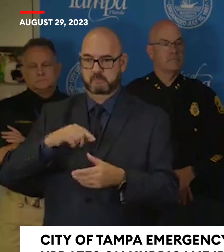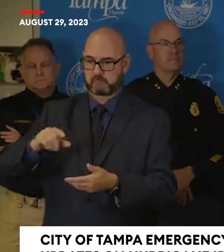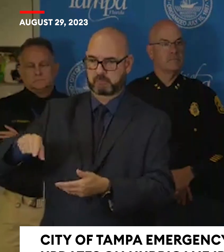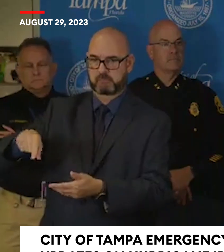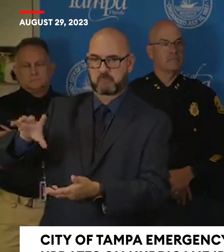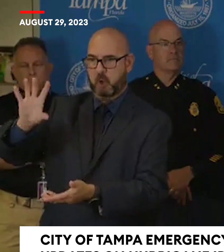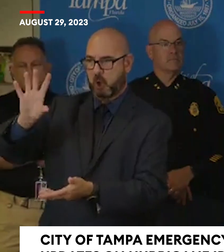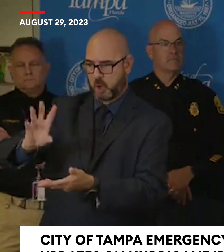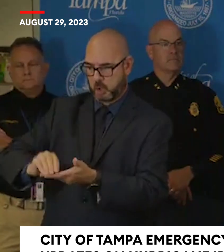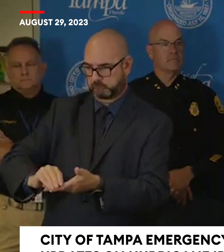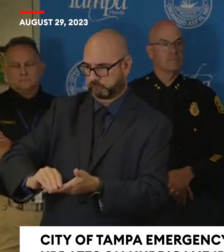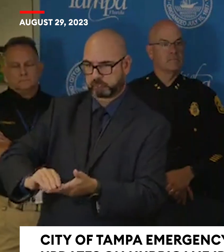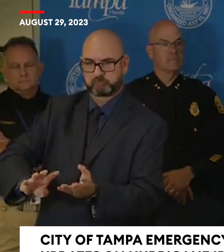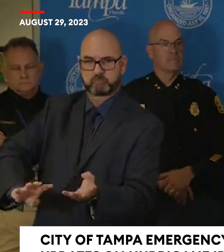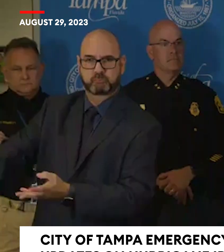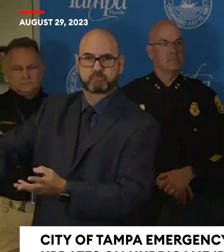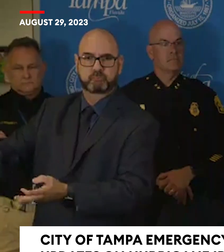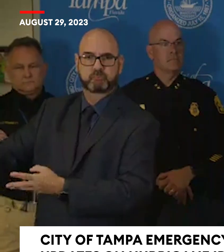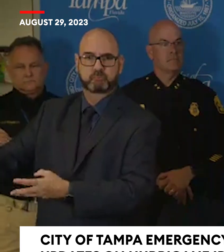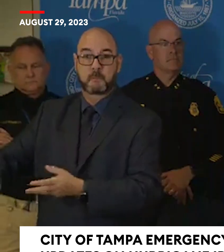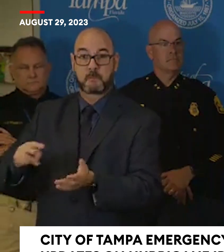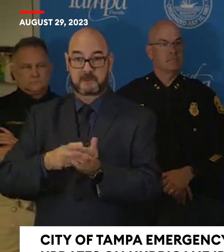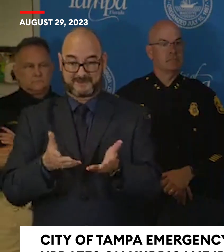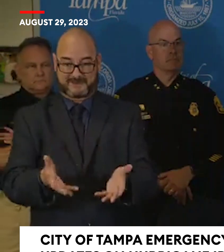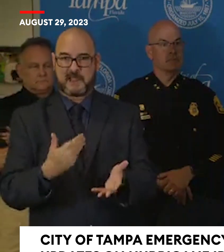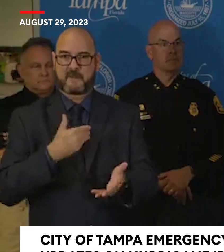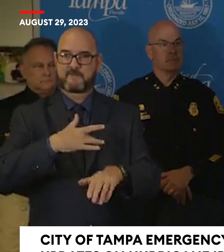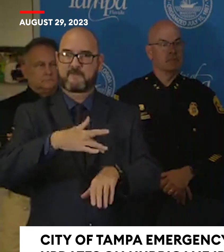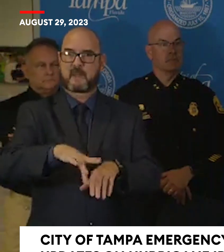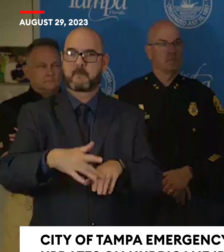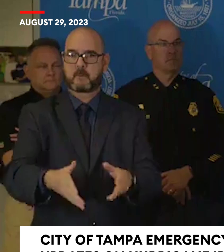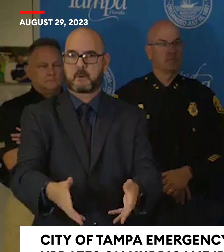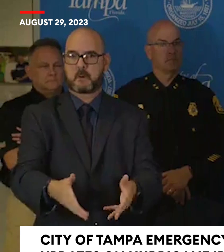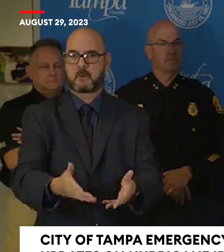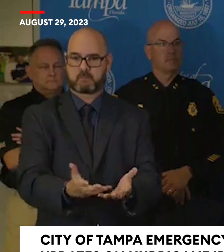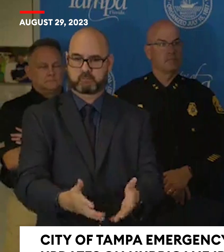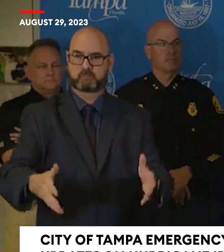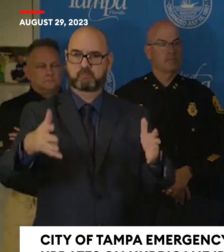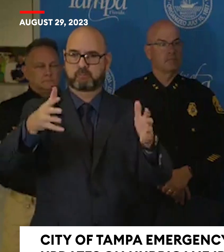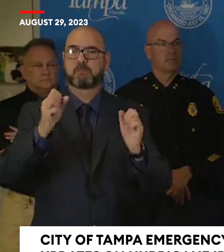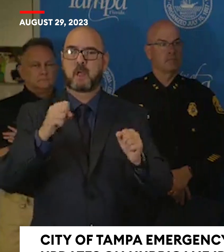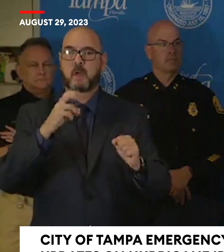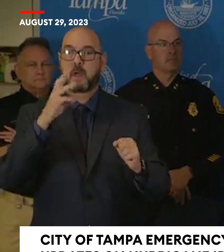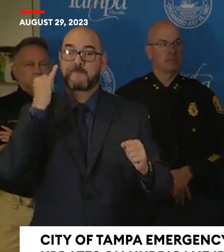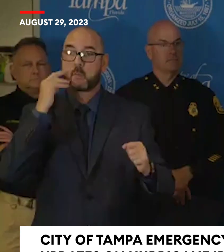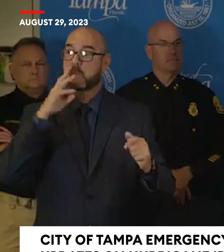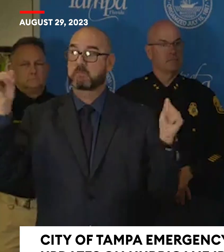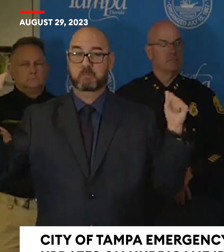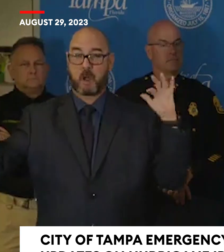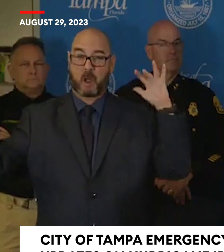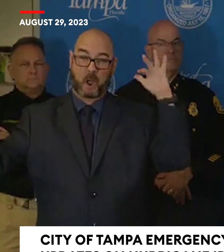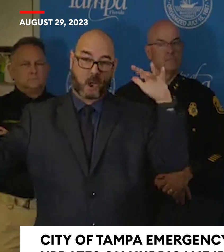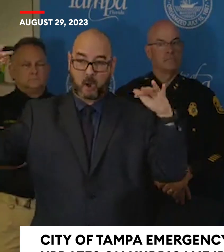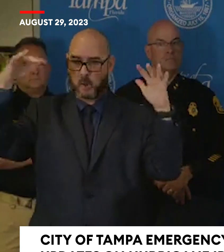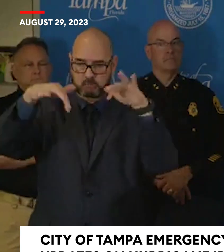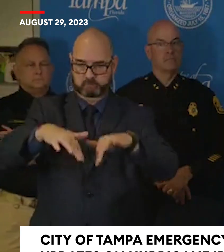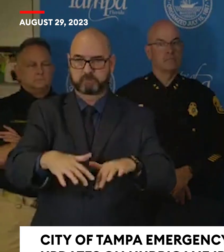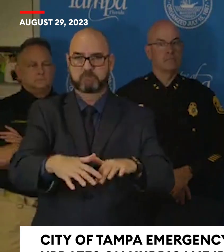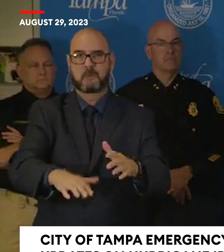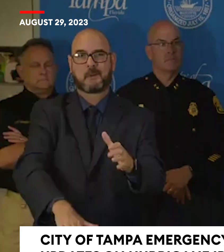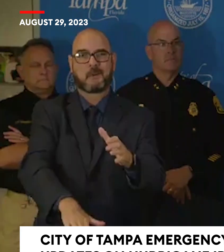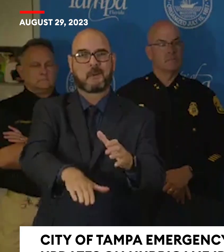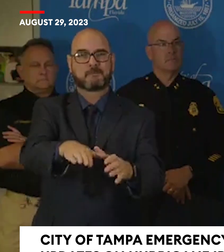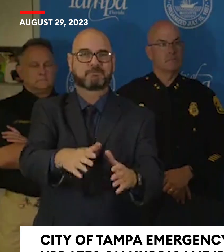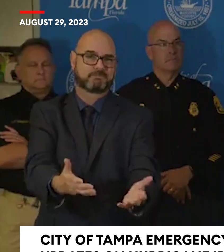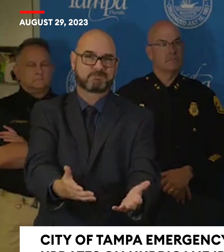could, especially in those flood prone areas. So a lot of this rainwater storm water will have a place to go rather than flooding. We